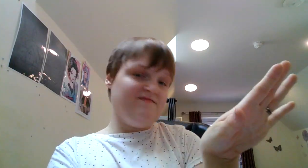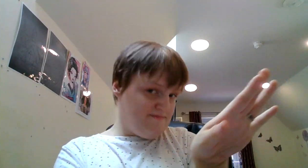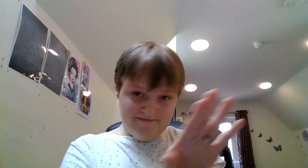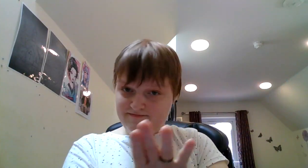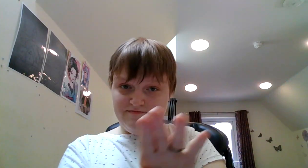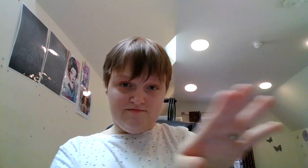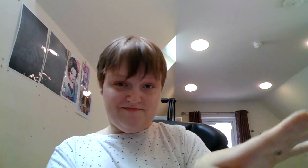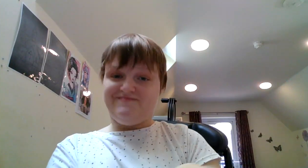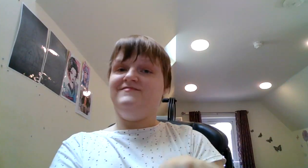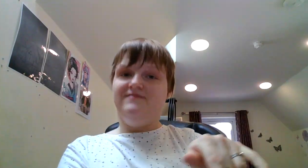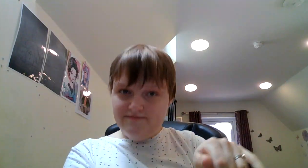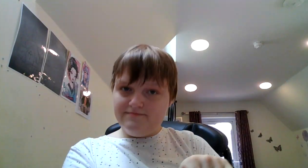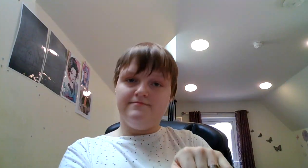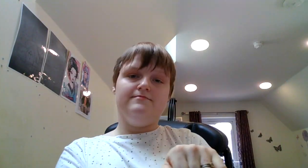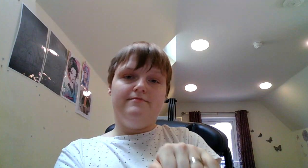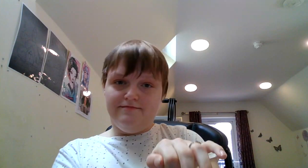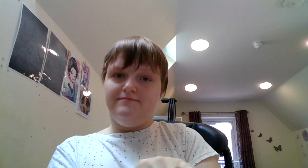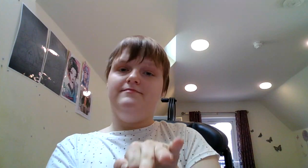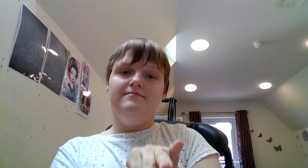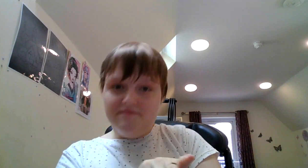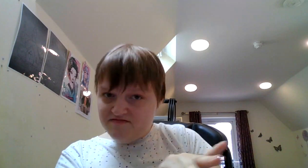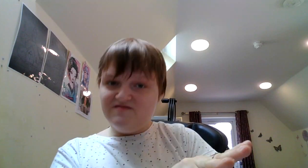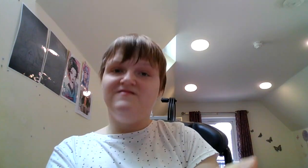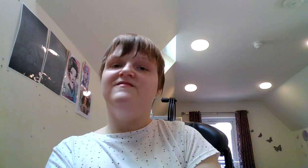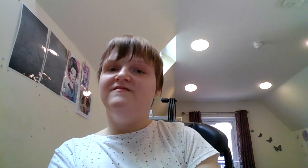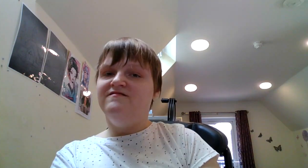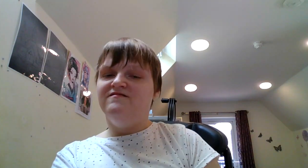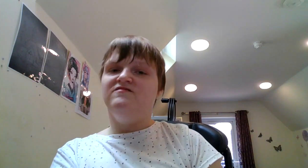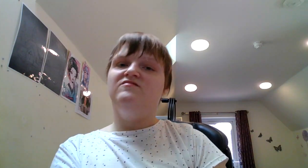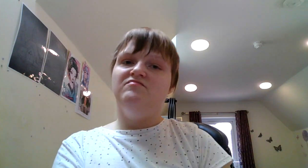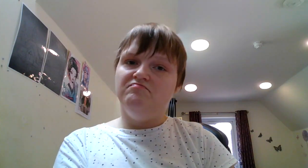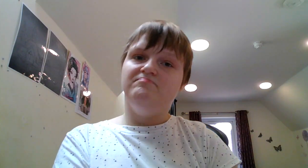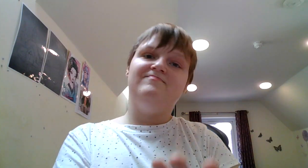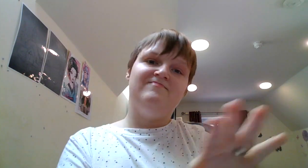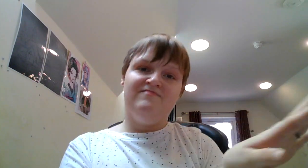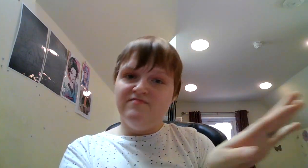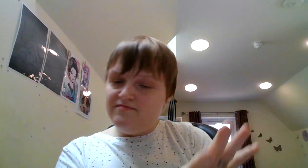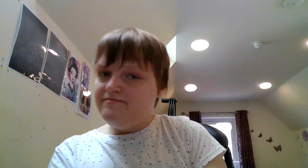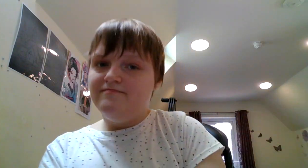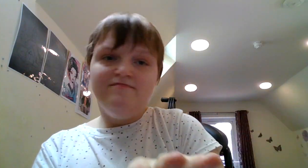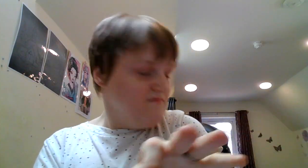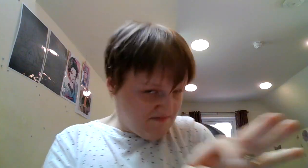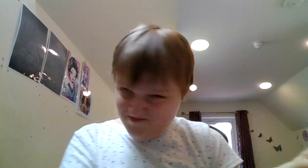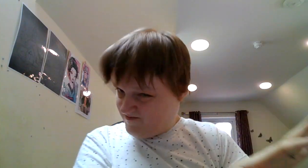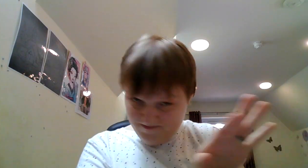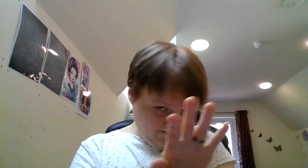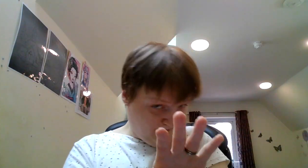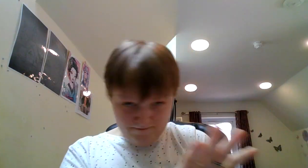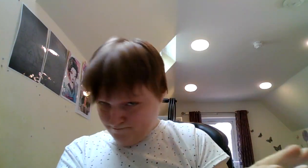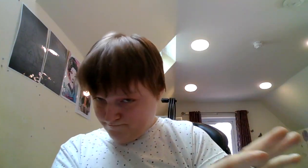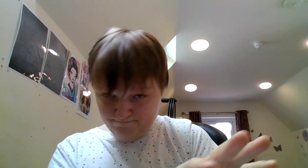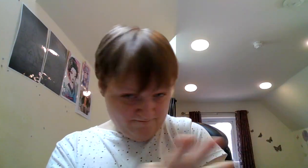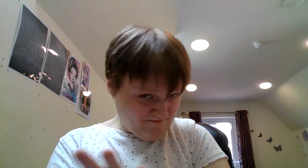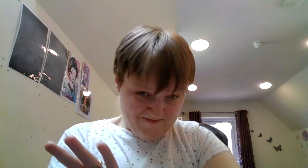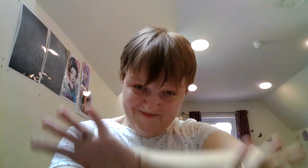potential. Impossible is temporary. Impossible is nothing. Before anything else,